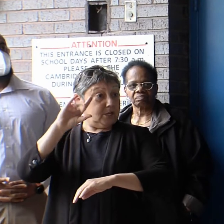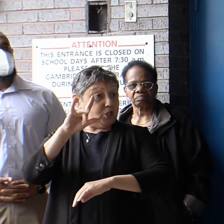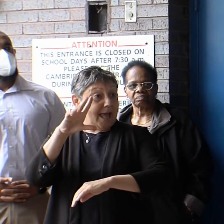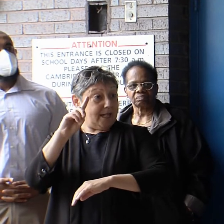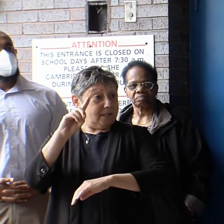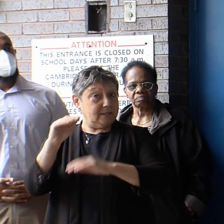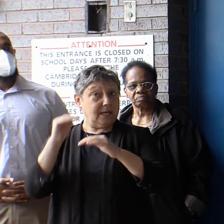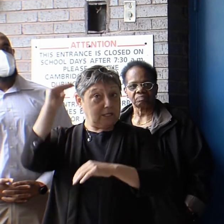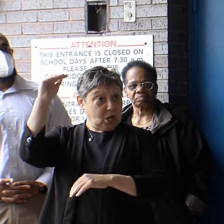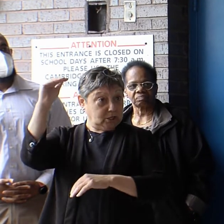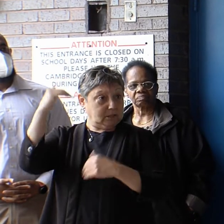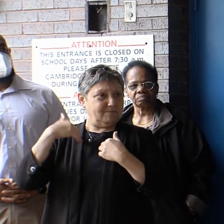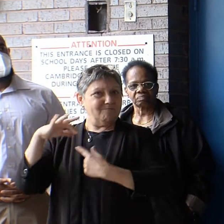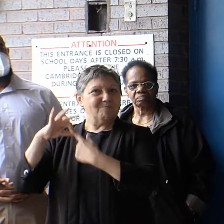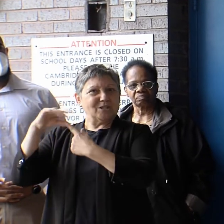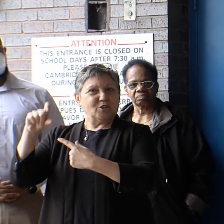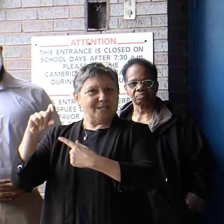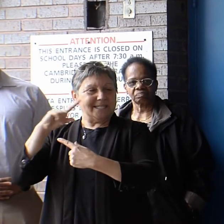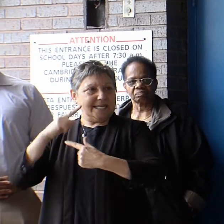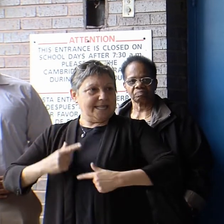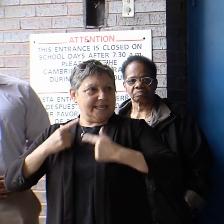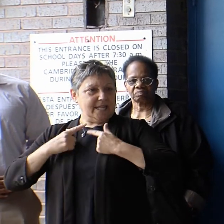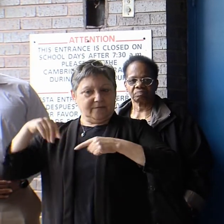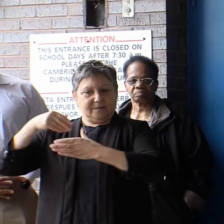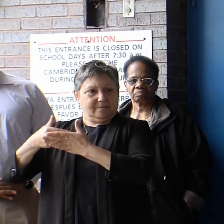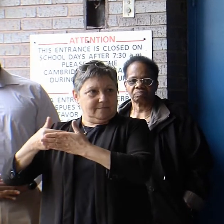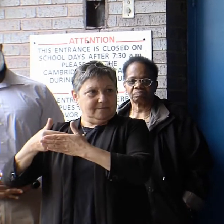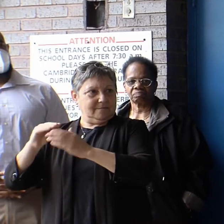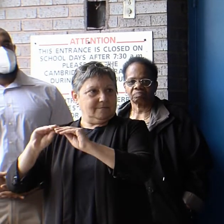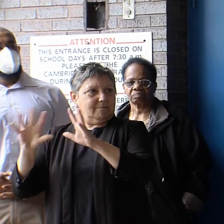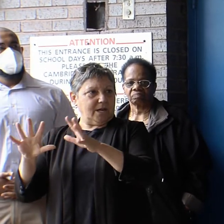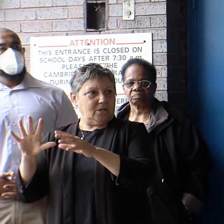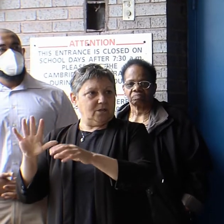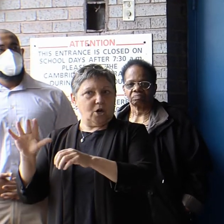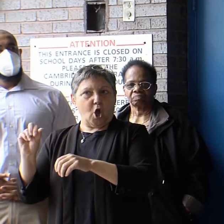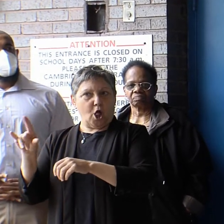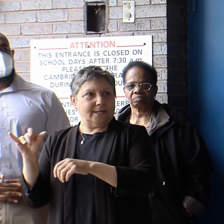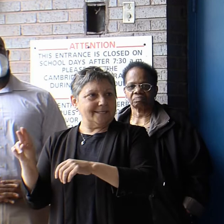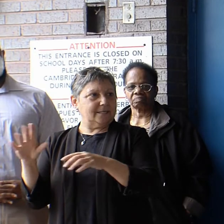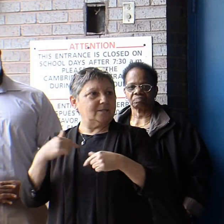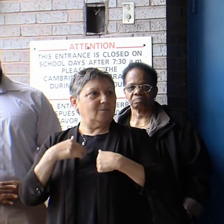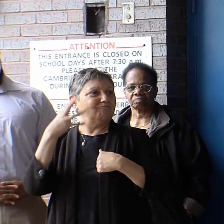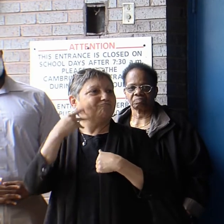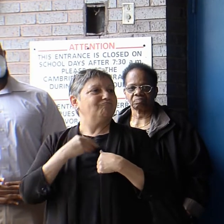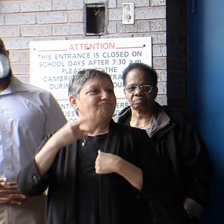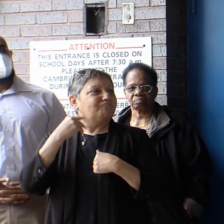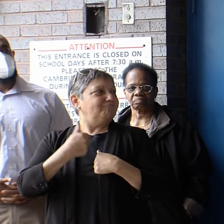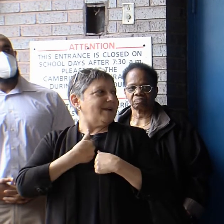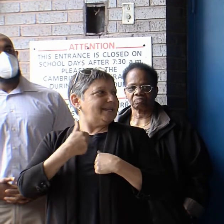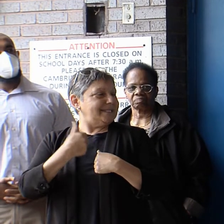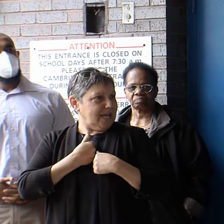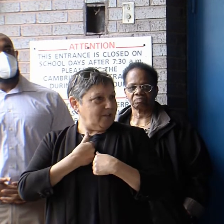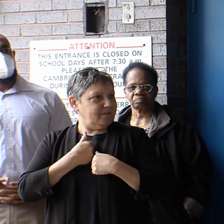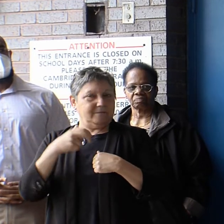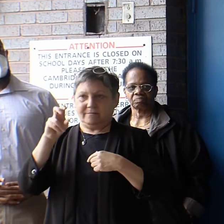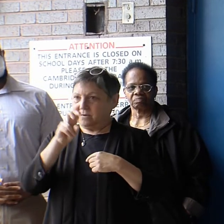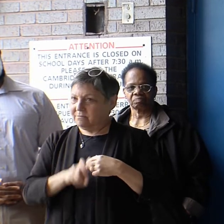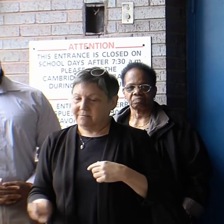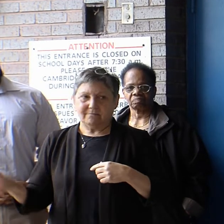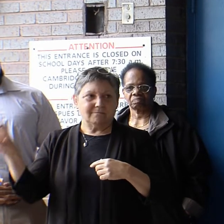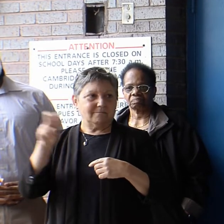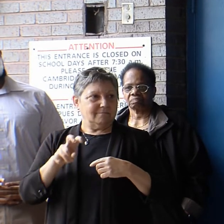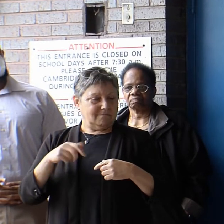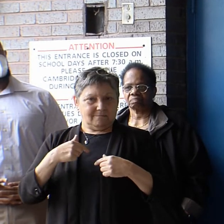in this neighborhood, actually. And I've been on the journey that parents and children who are in this school have been on as a